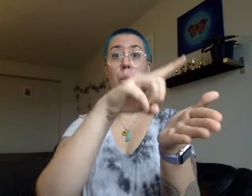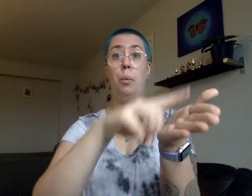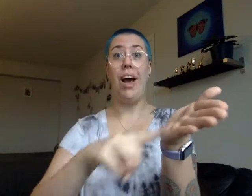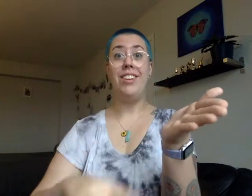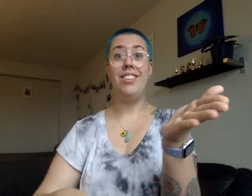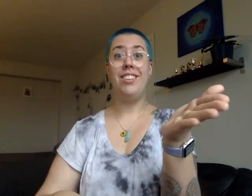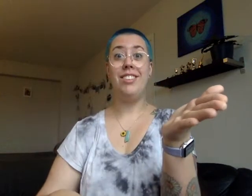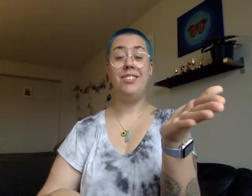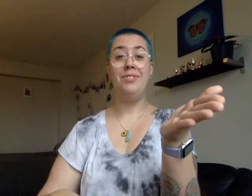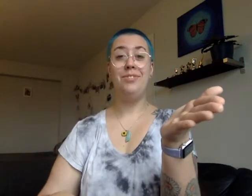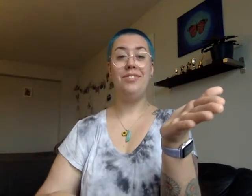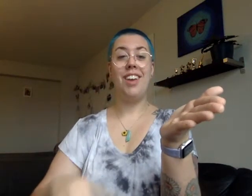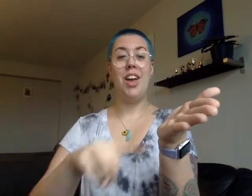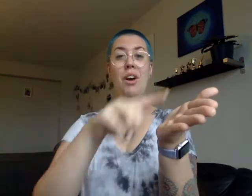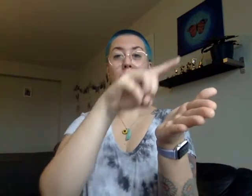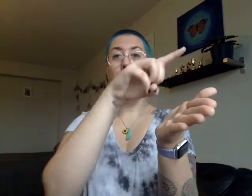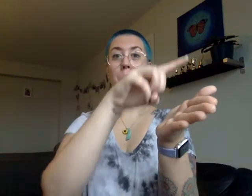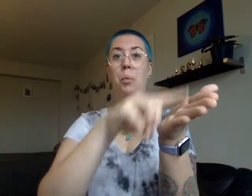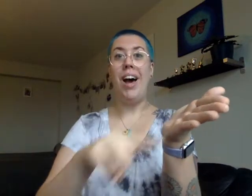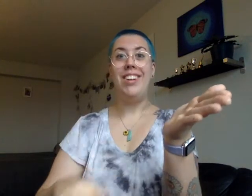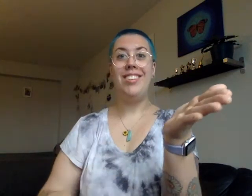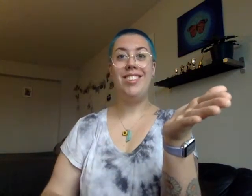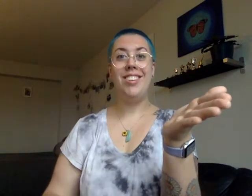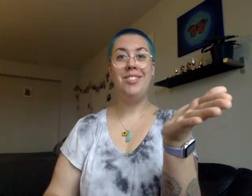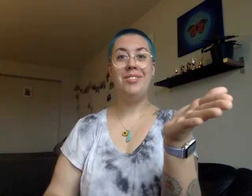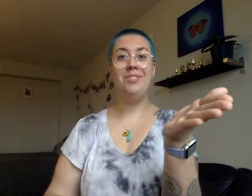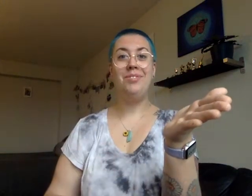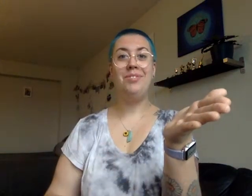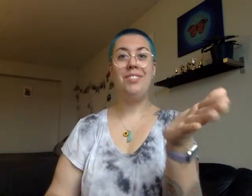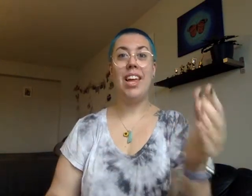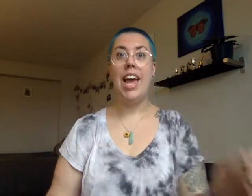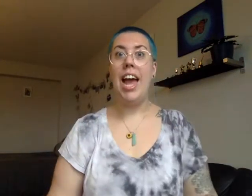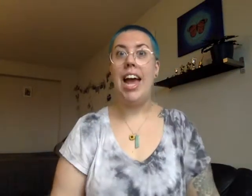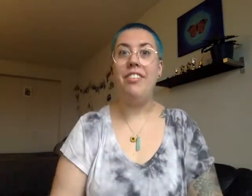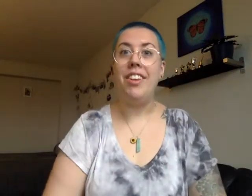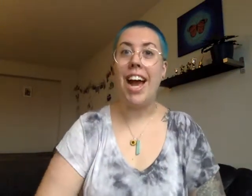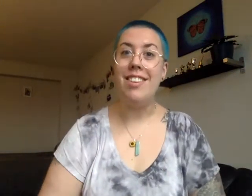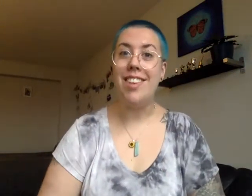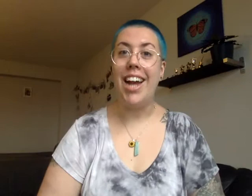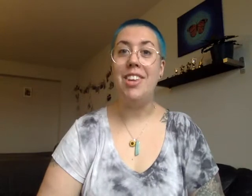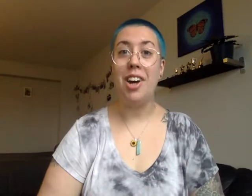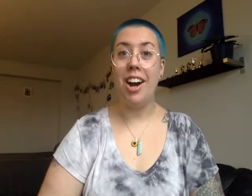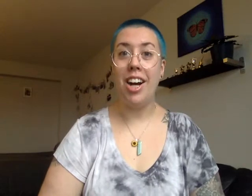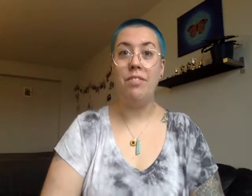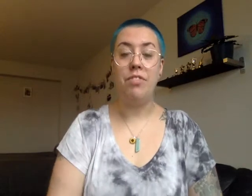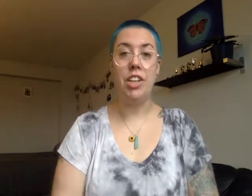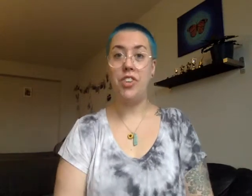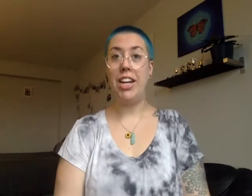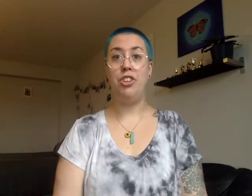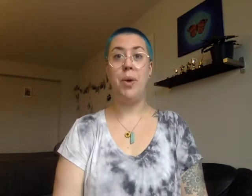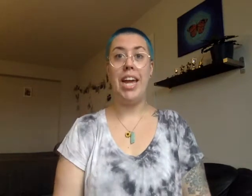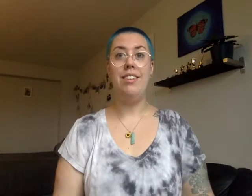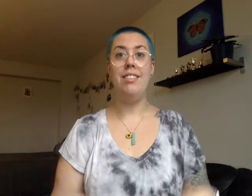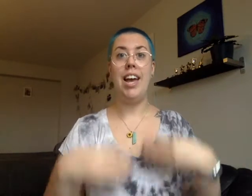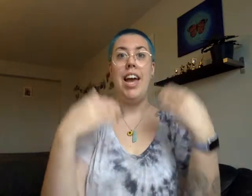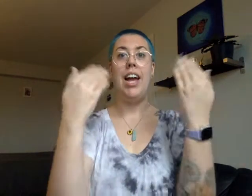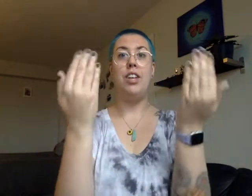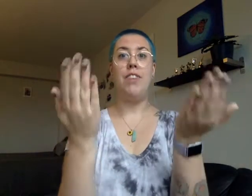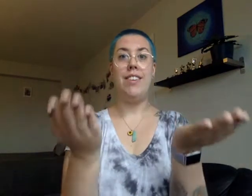What. What. And the last sign is R. You just take two hands and you face